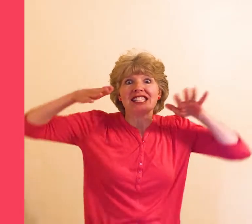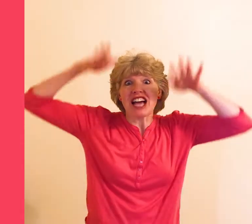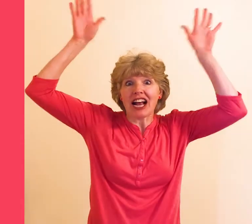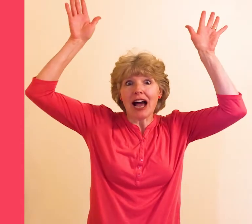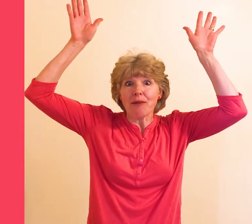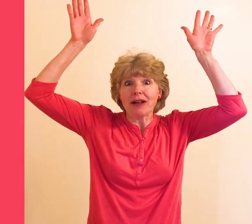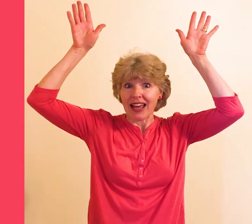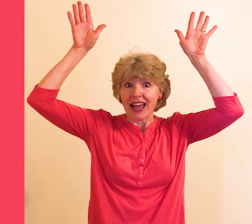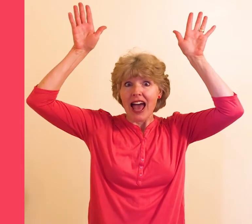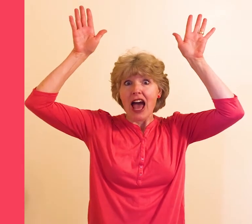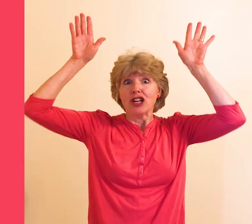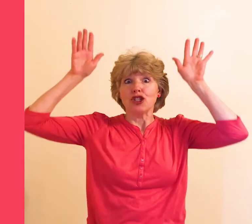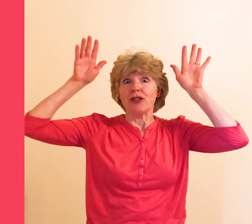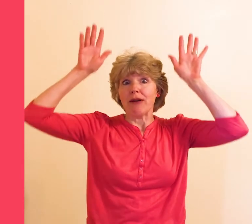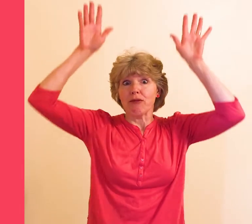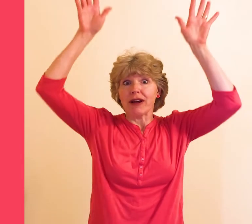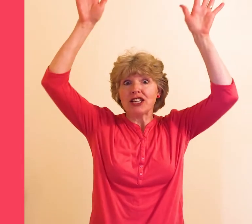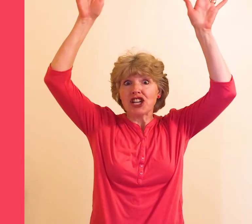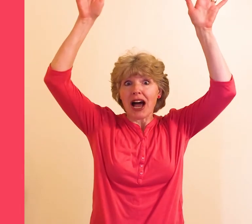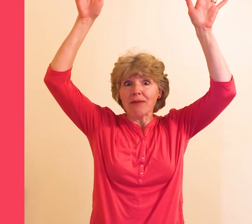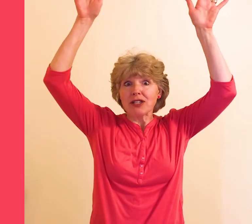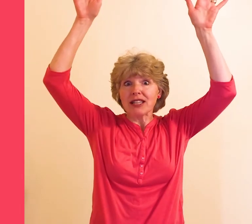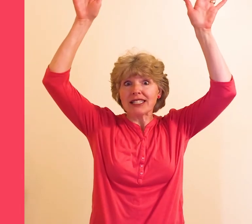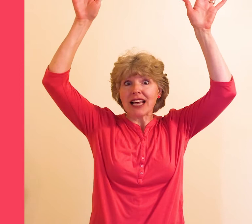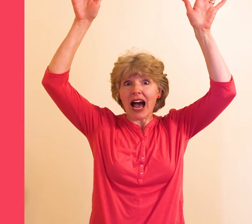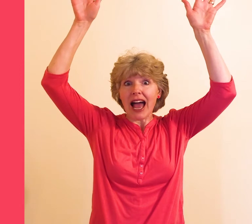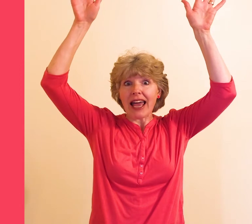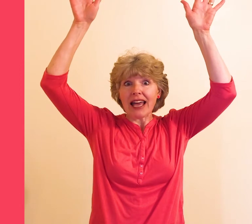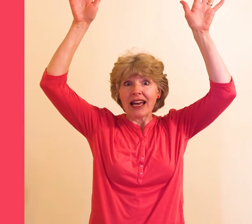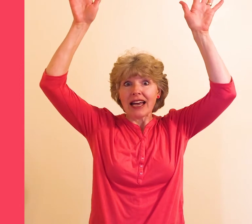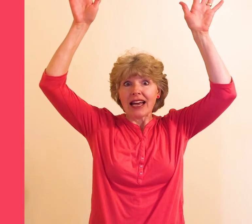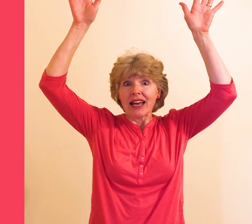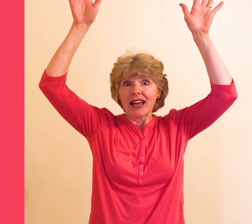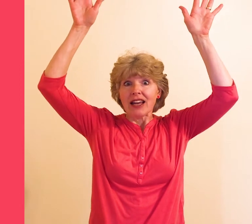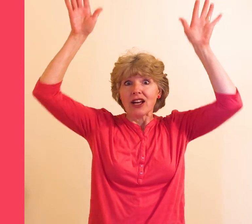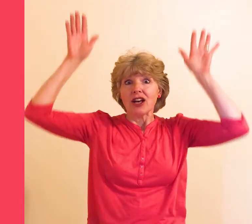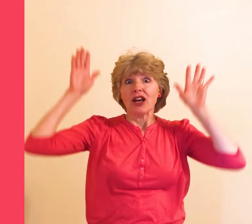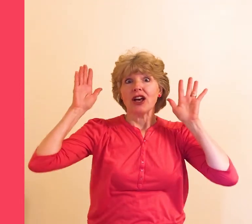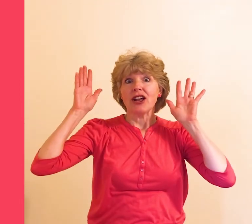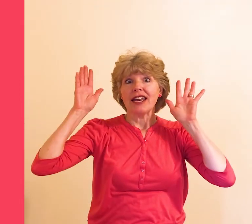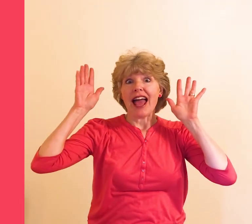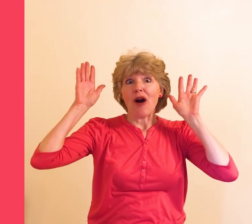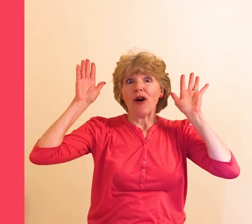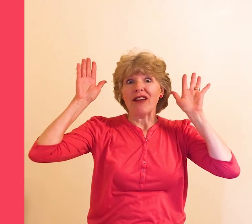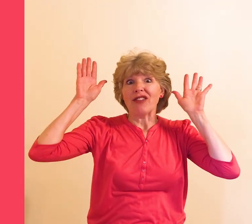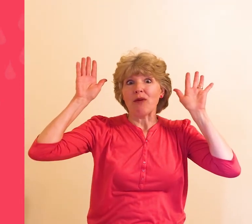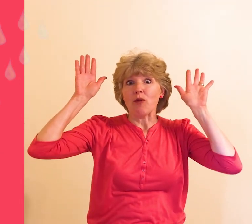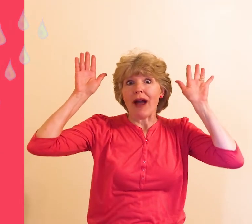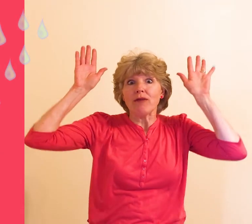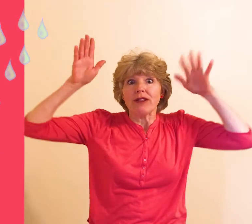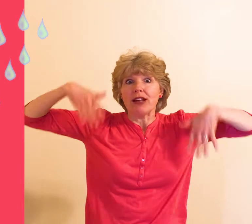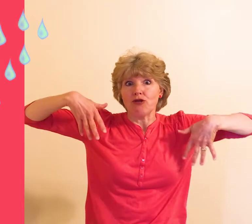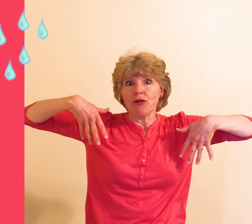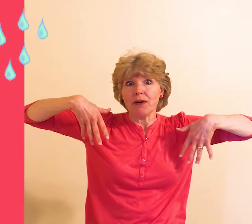stuck up do they reach up to the sky now if they were wet would they droop